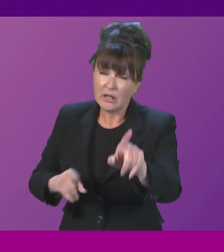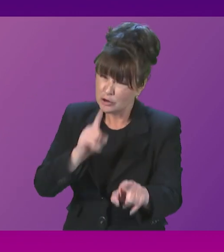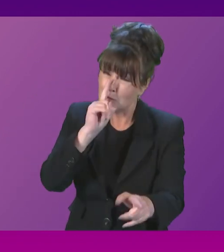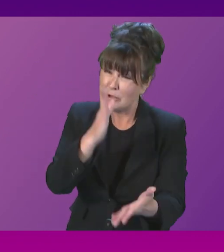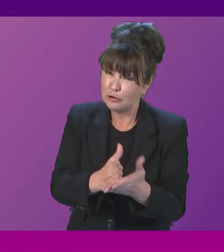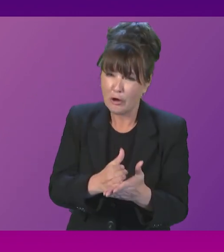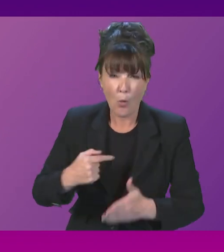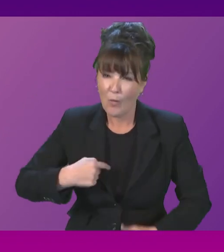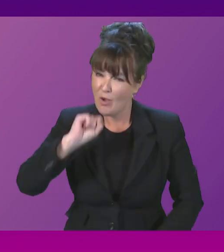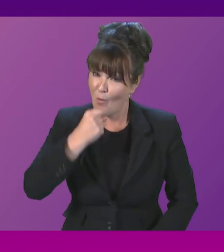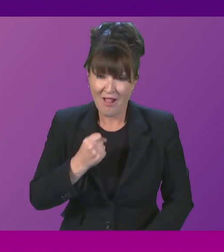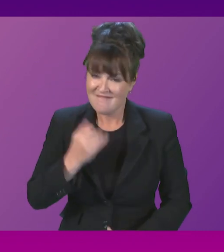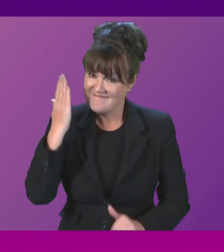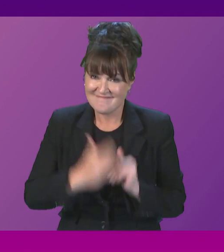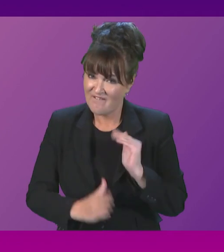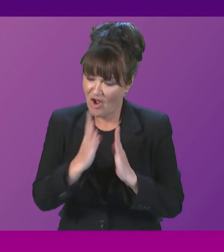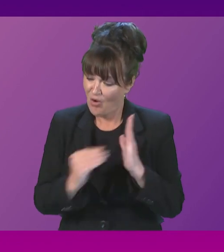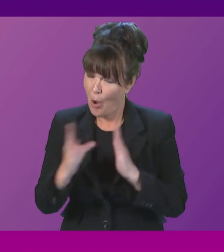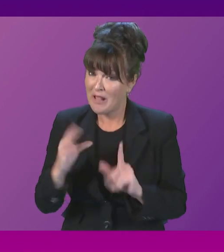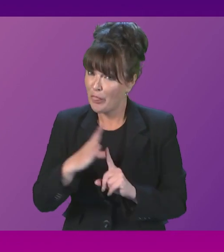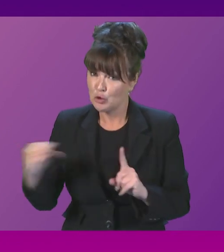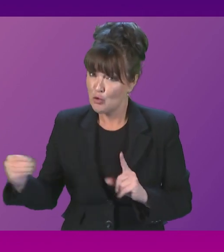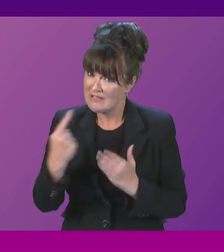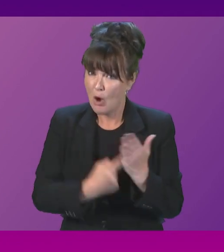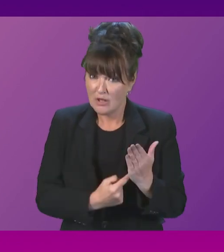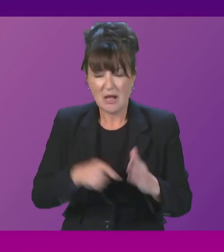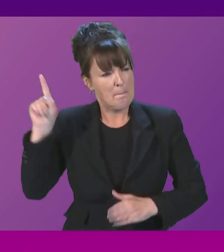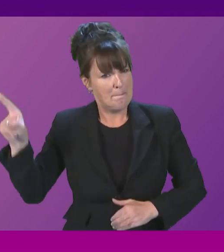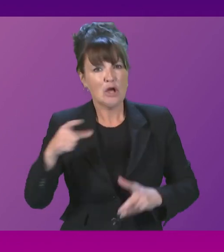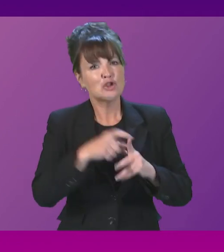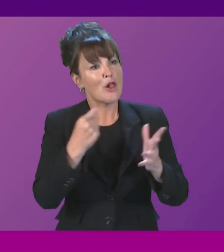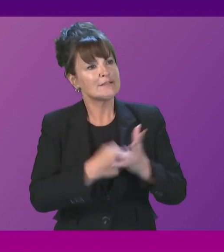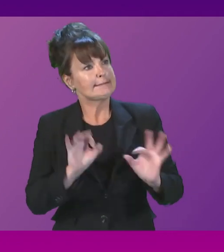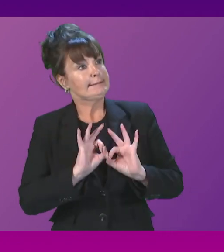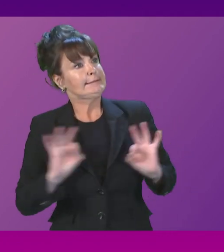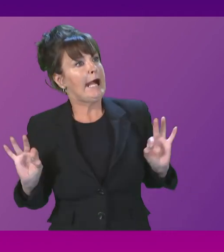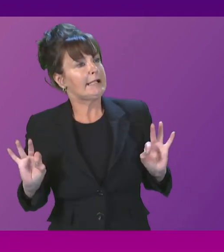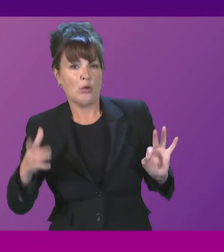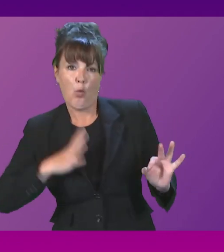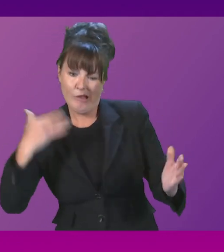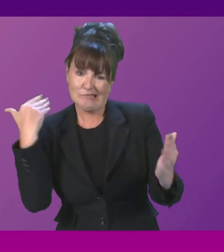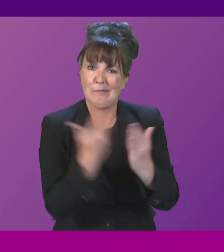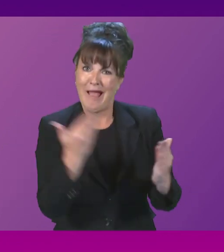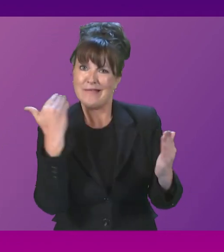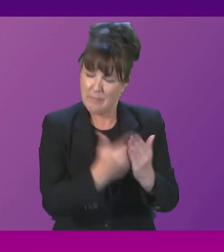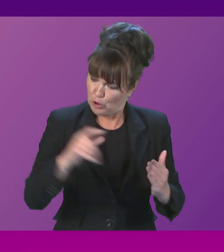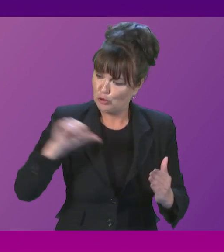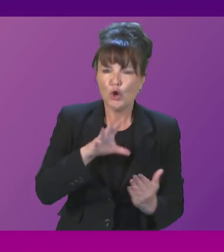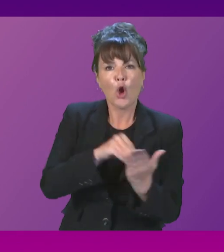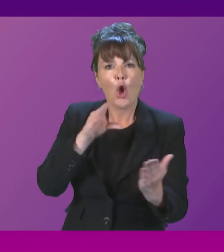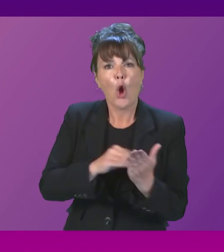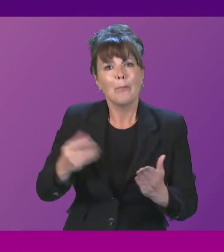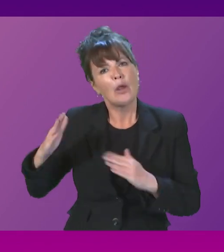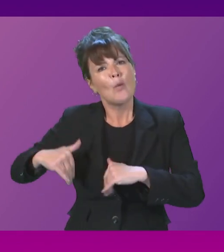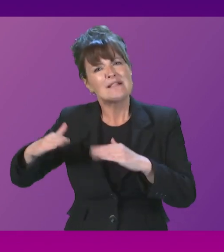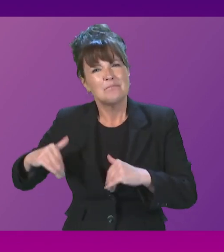officer, we will not emulate these policies. But Douglas Ross's silence on his demand that we do so says everything